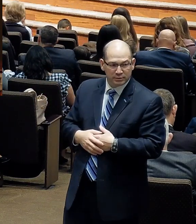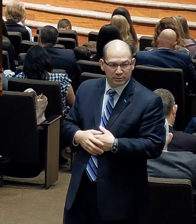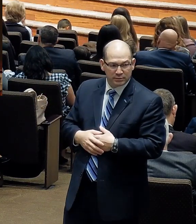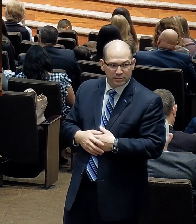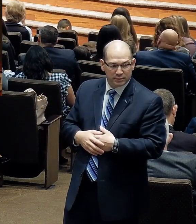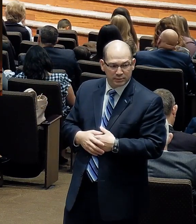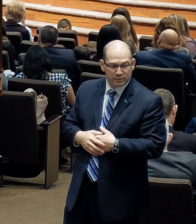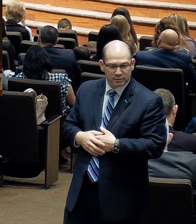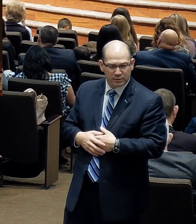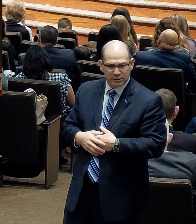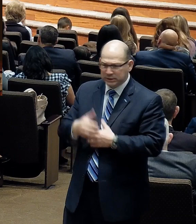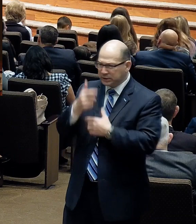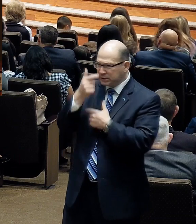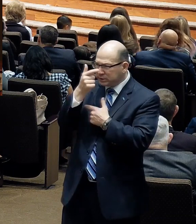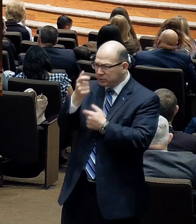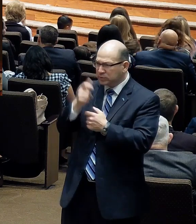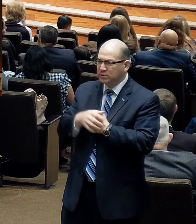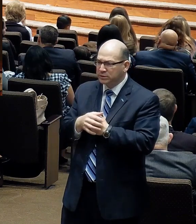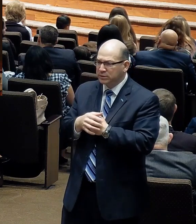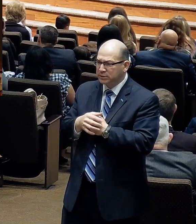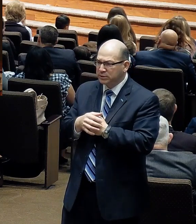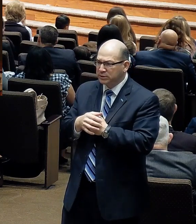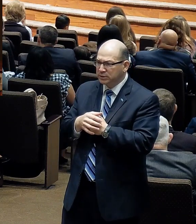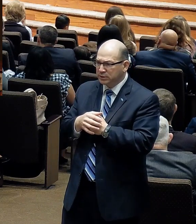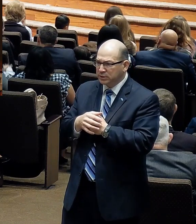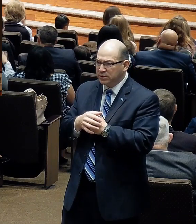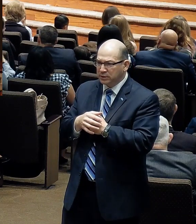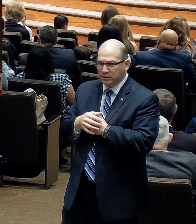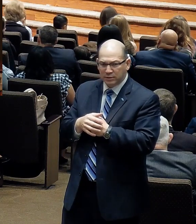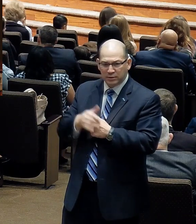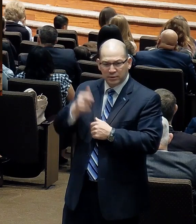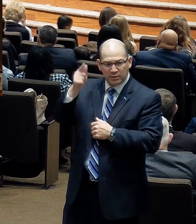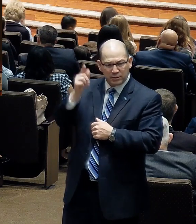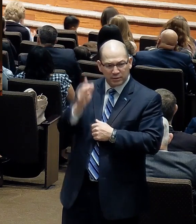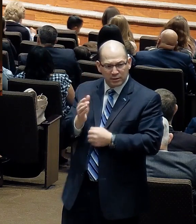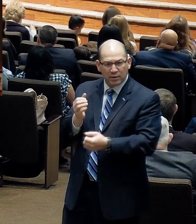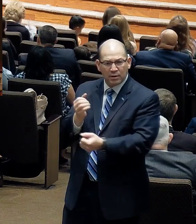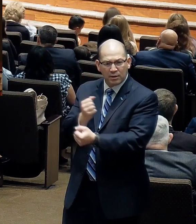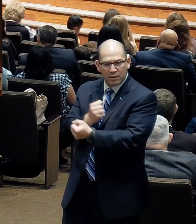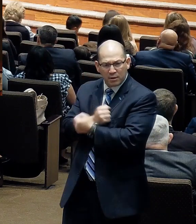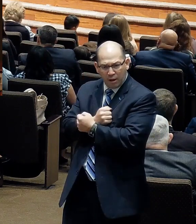that interesting to me? In that passage, God's love looks like neglect.